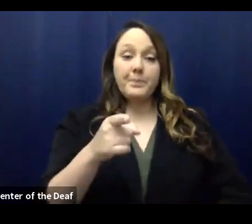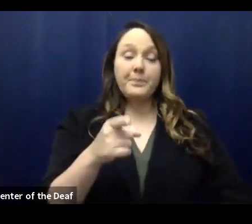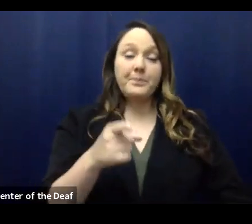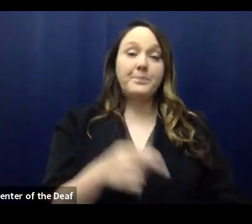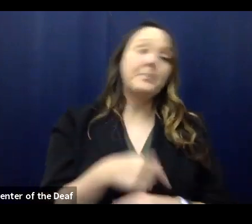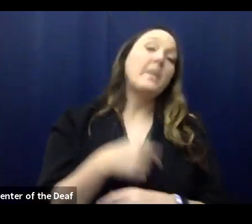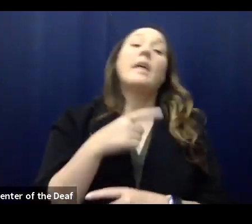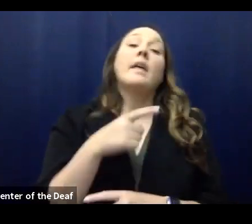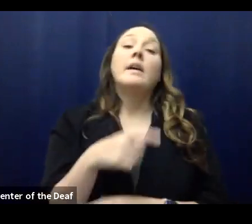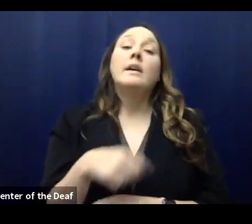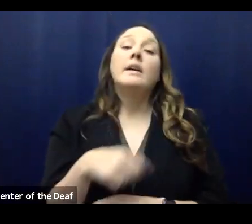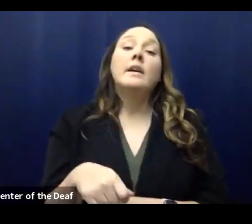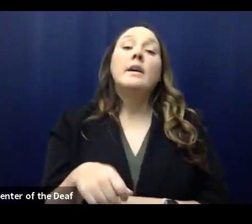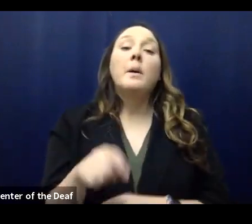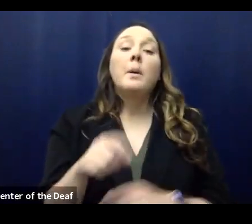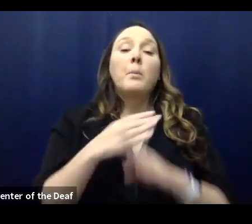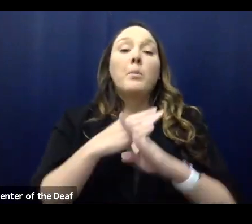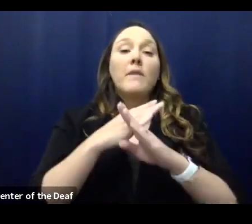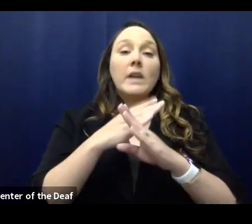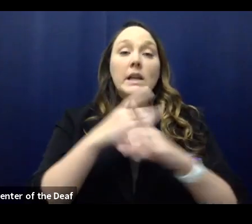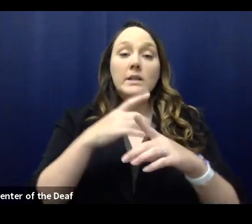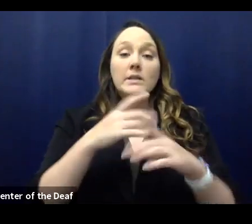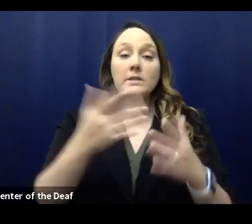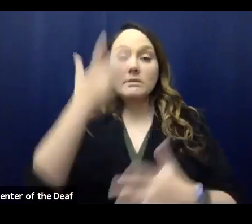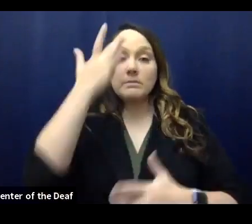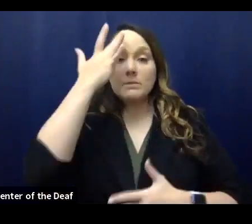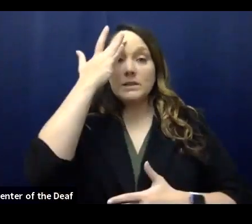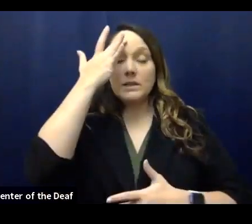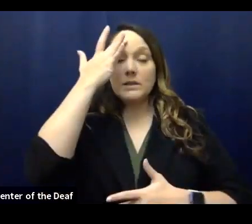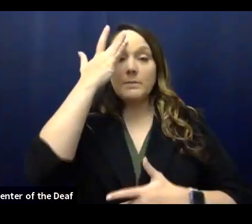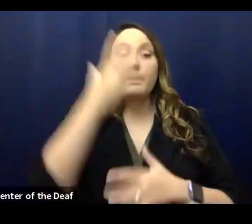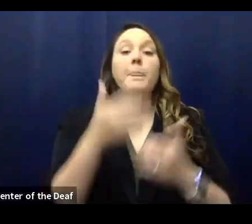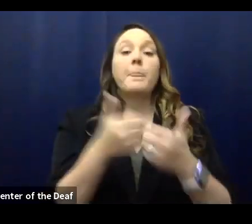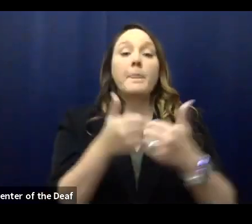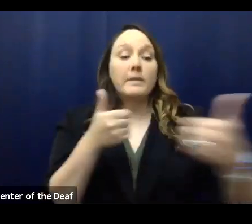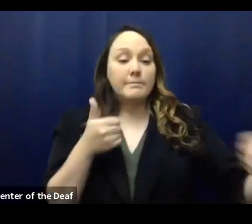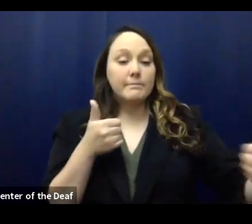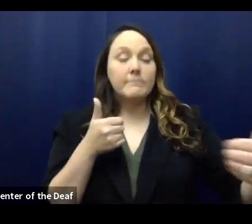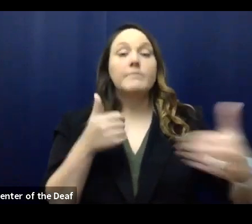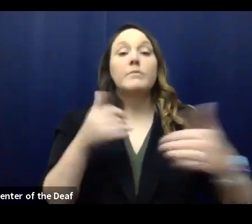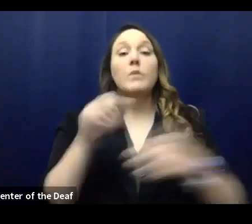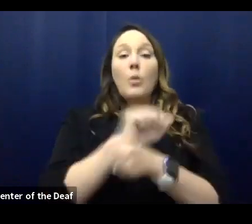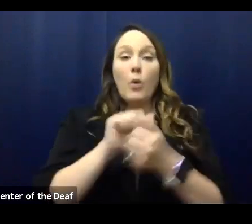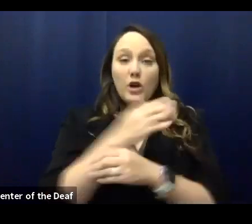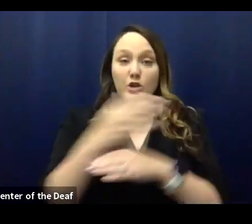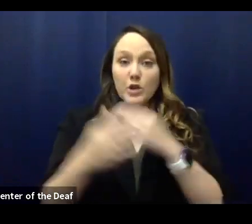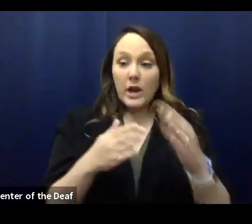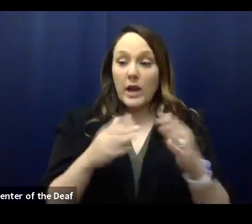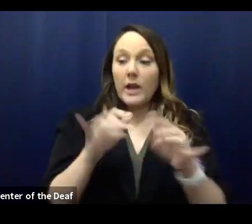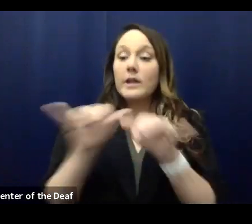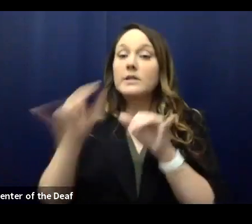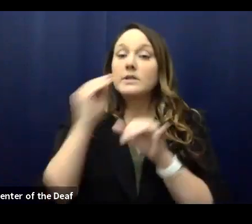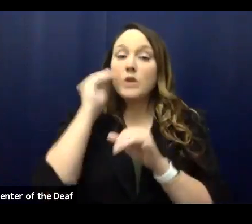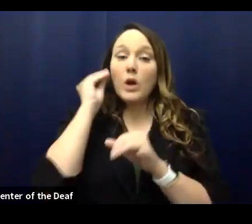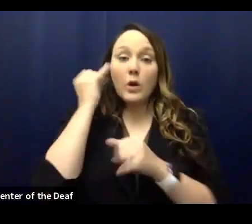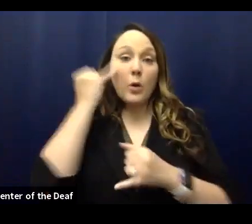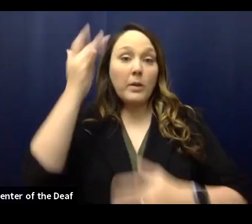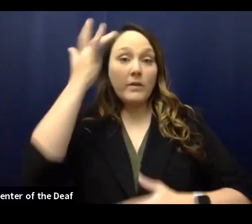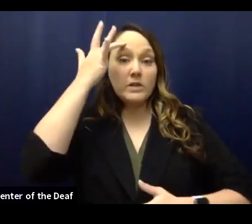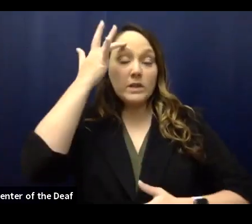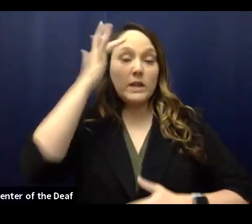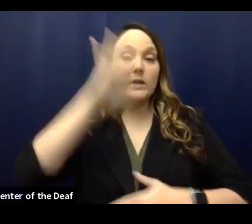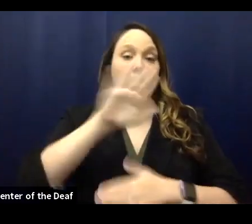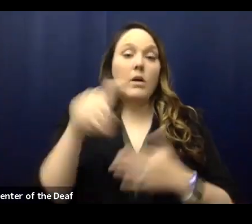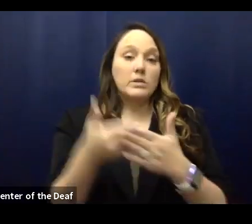This prevents you from getting the virus. Six feet of distancing, washing your hands, staying home if you're sick. Those are all prevention